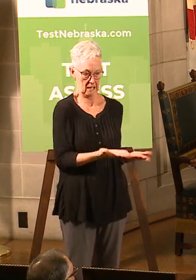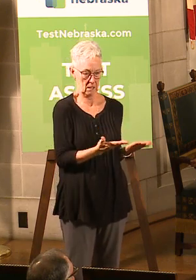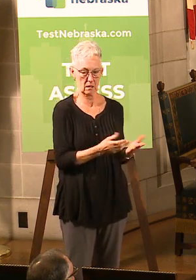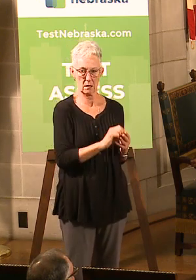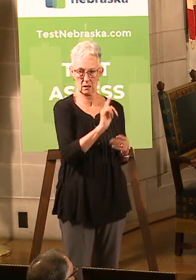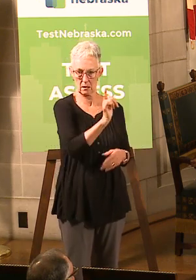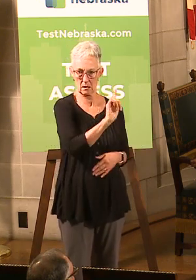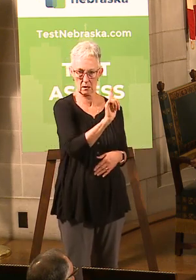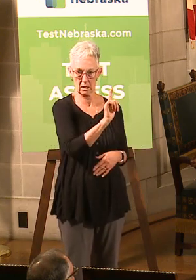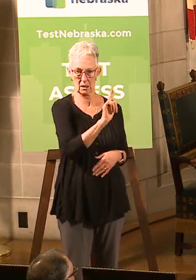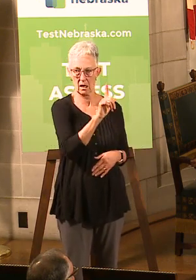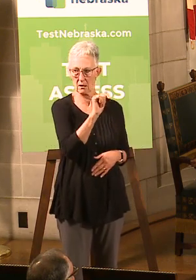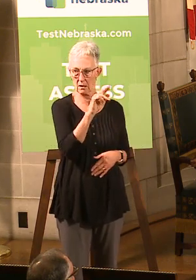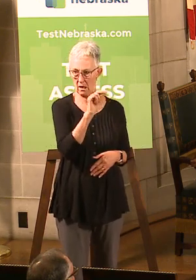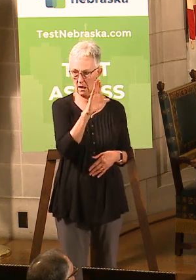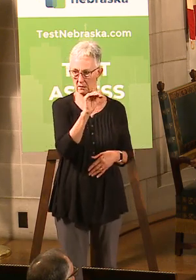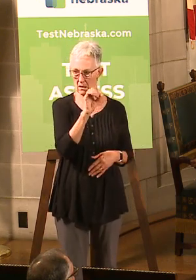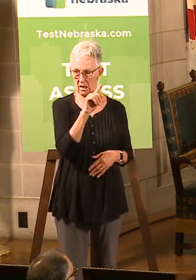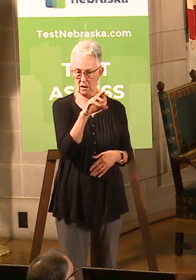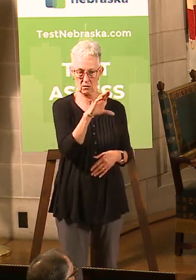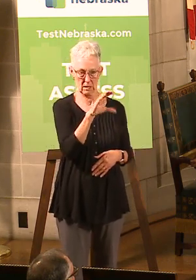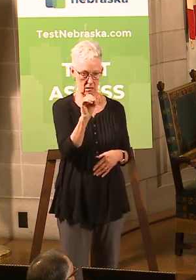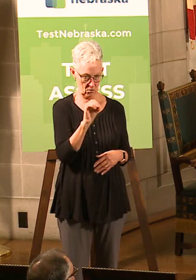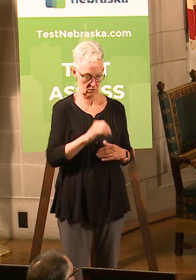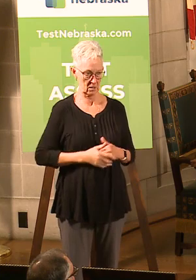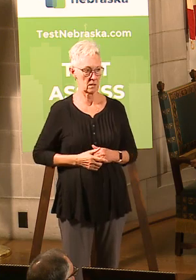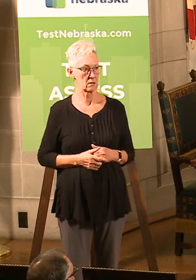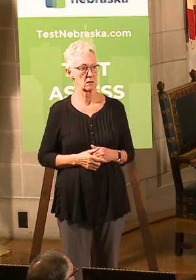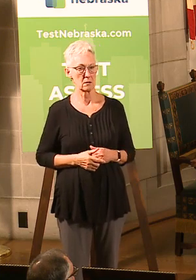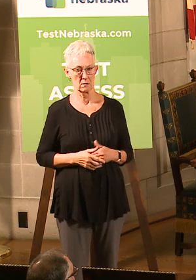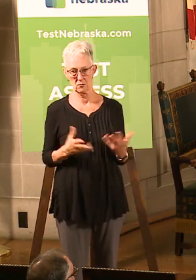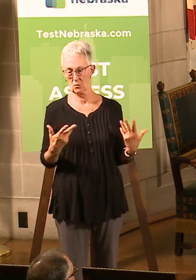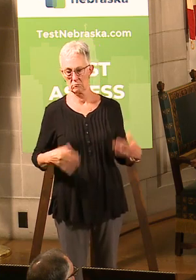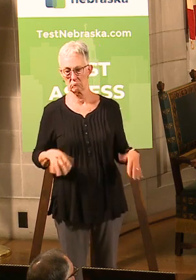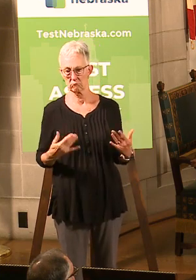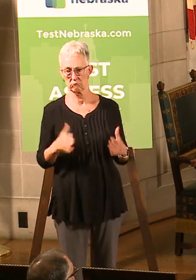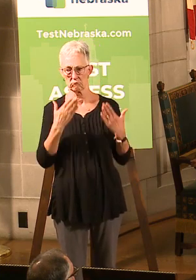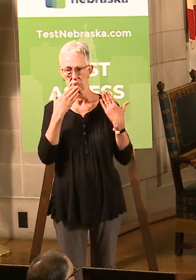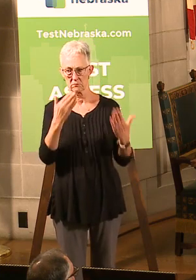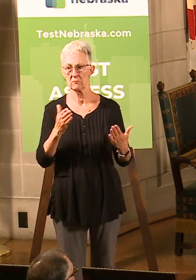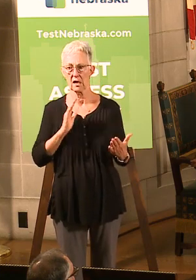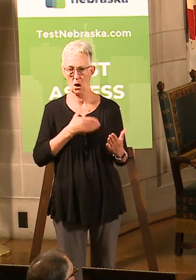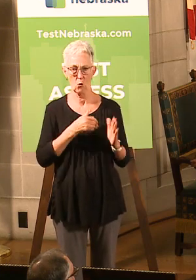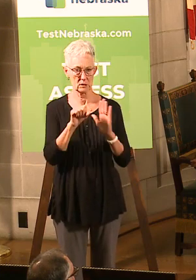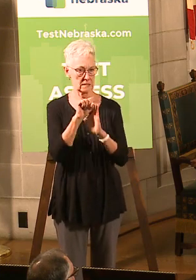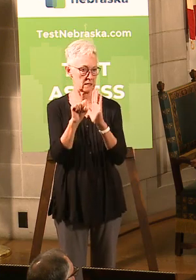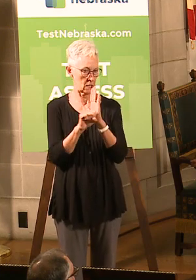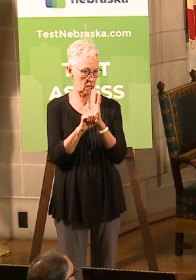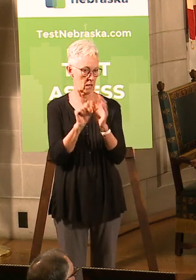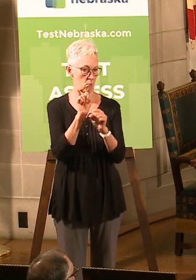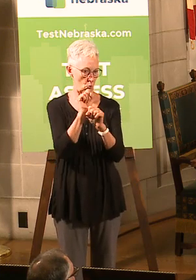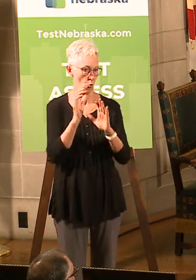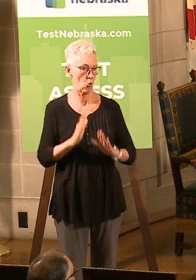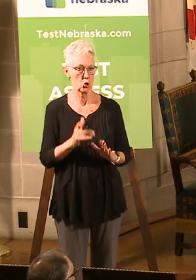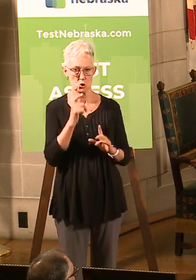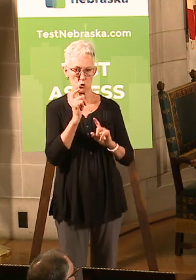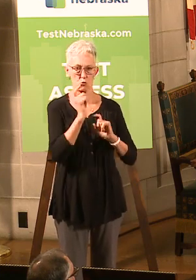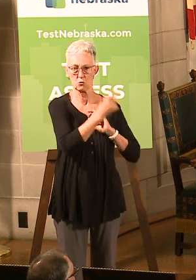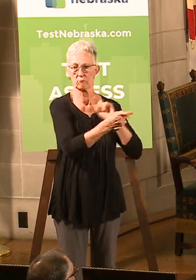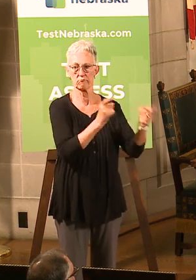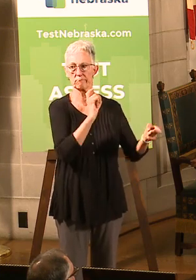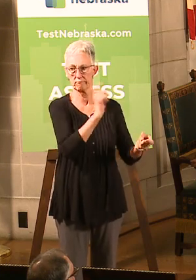Lancaster County, but other counties surrounding about 16 of it. And so I want to thank all of our state teammates here who contributed to that fund to fight